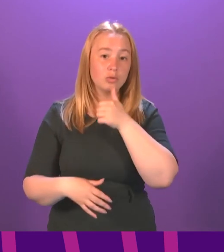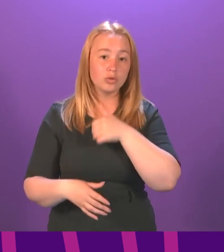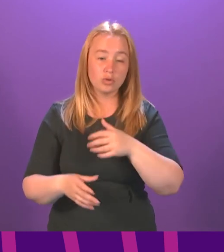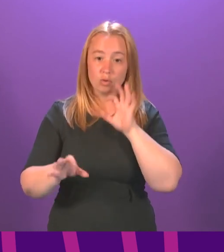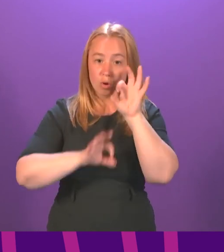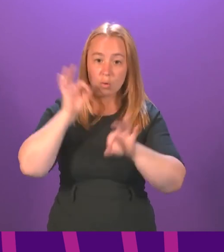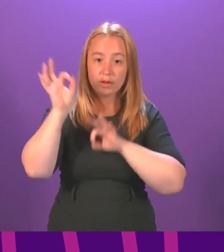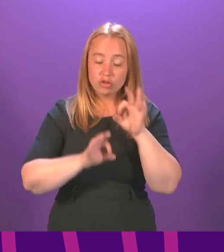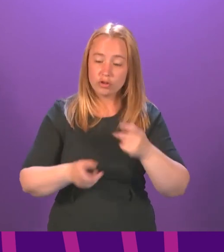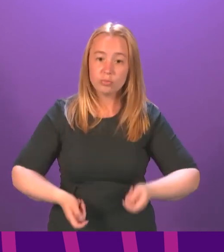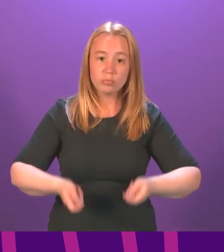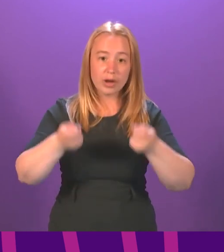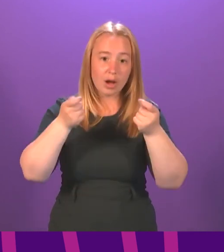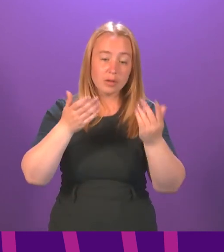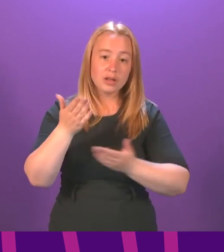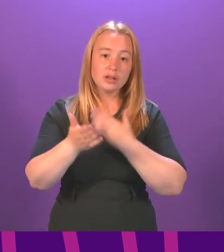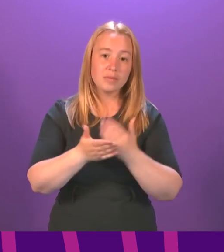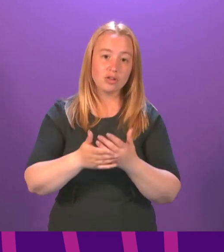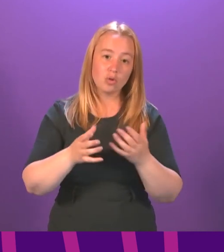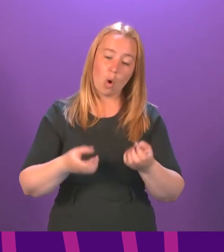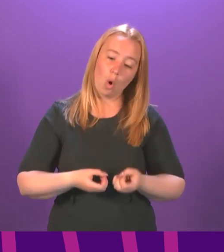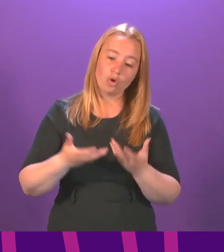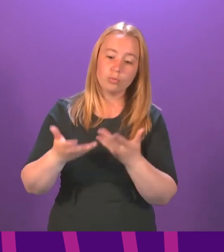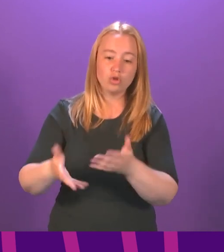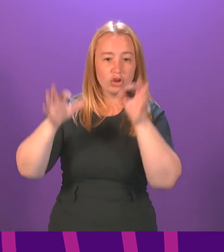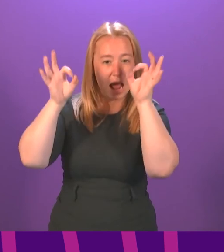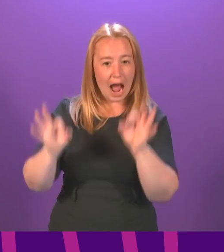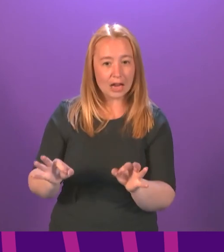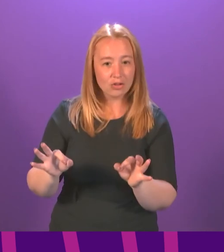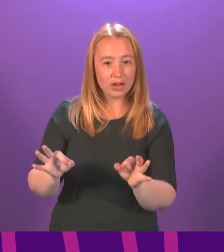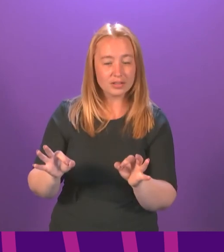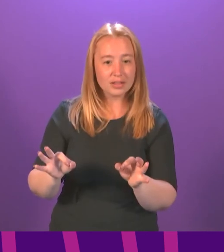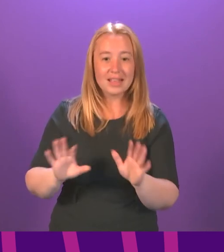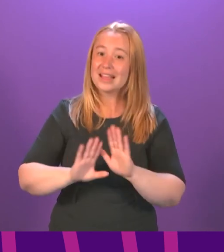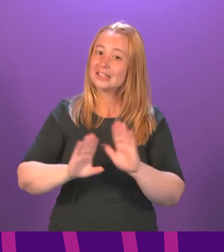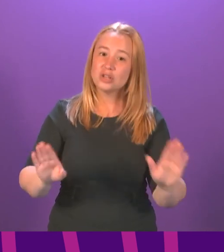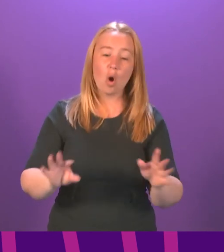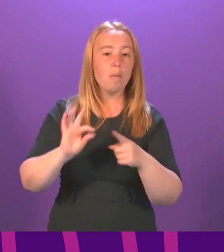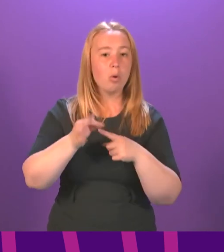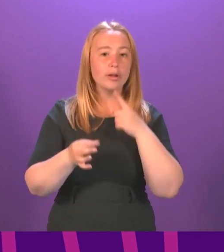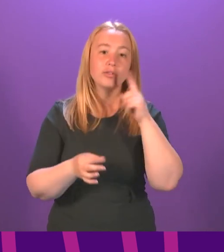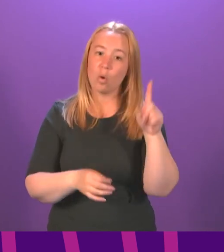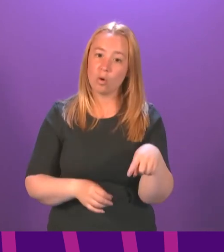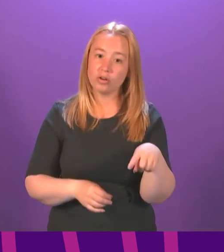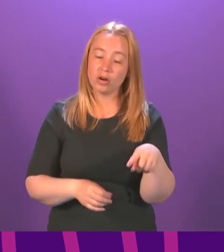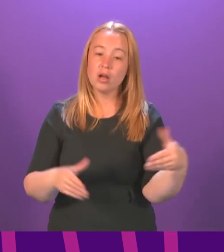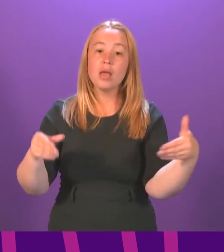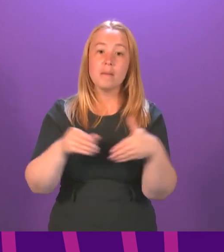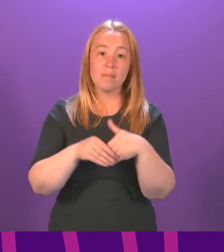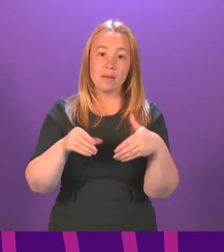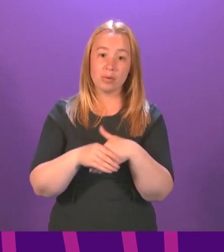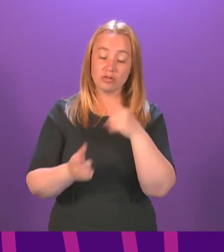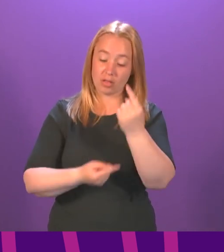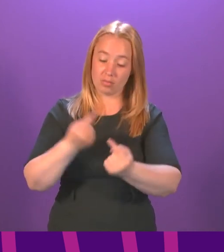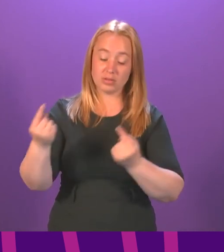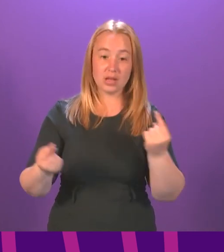questions about the accuracy of a contribution, it is not in fact a point of order. Members themselves are